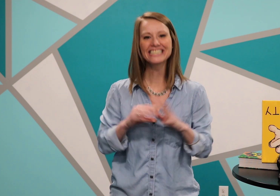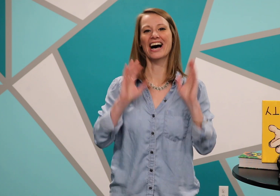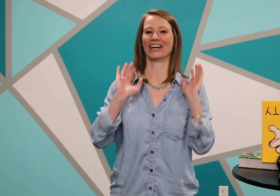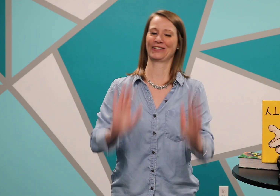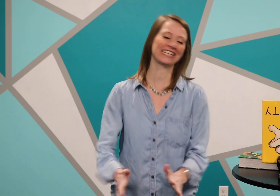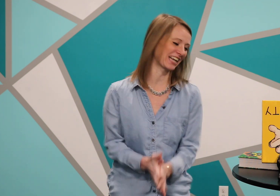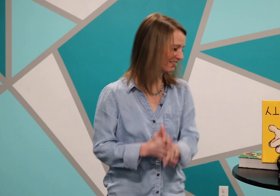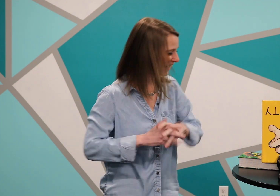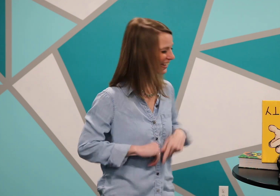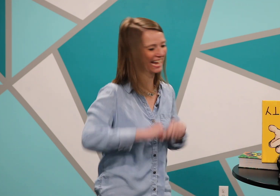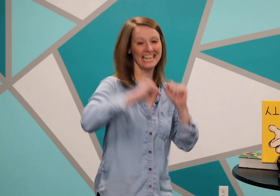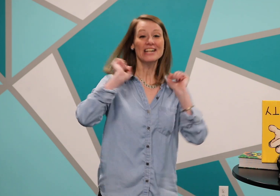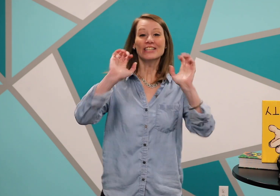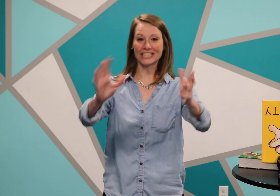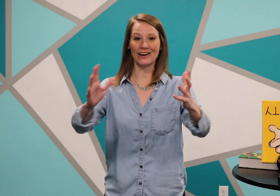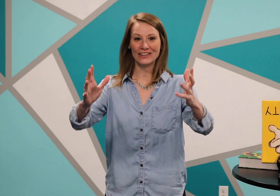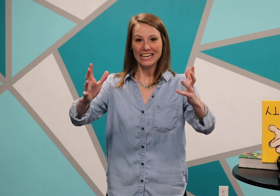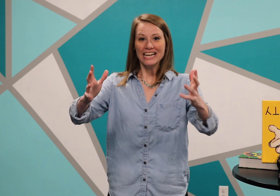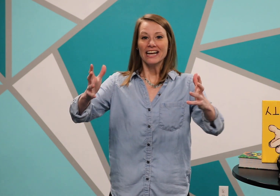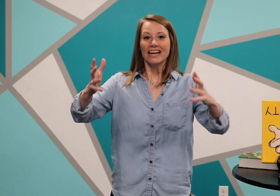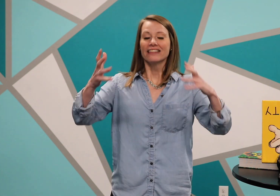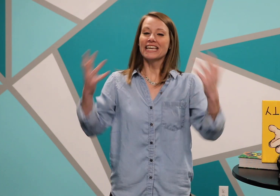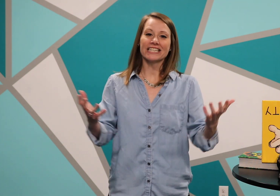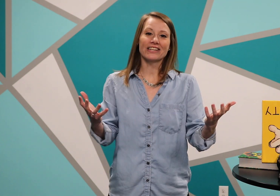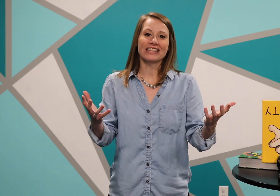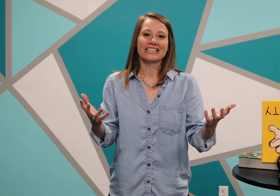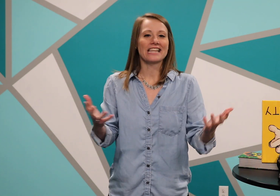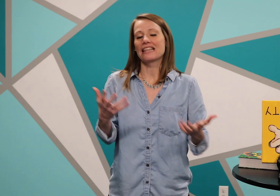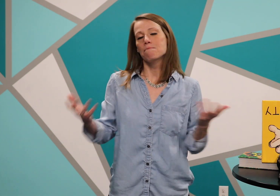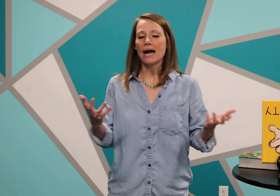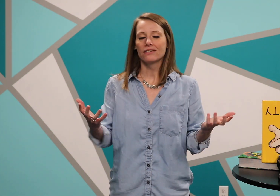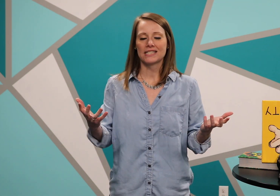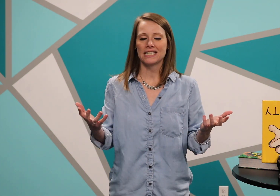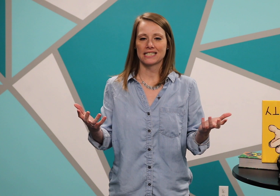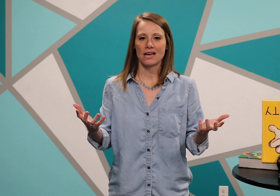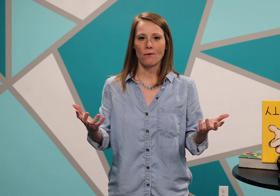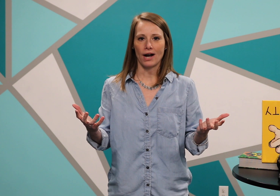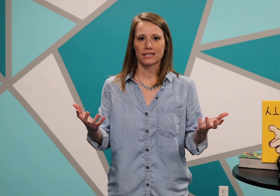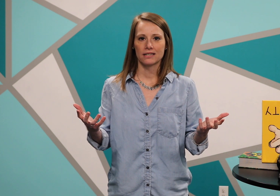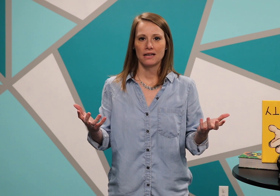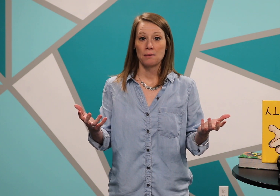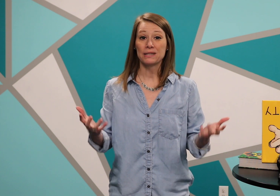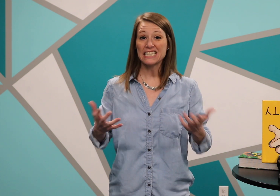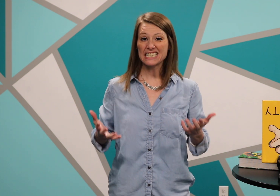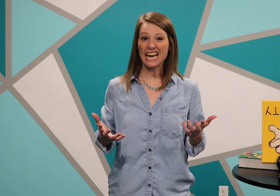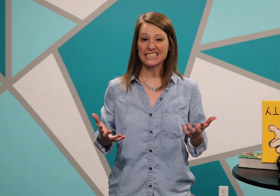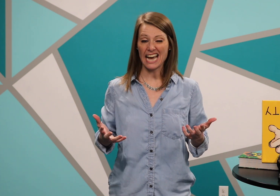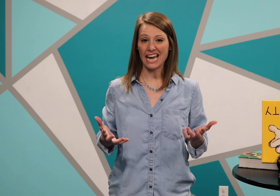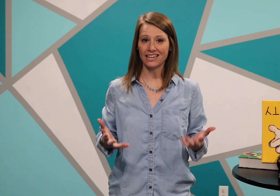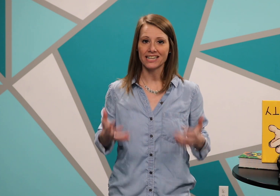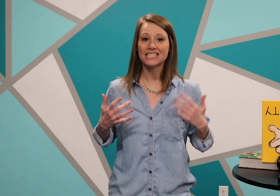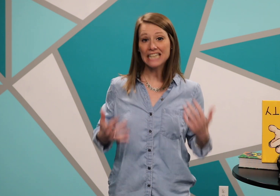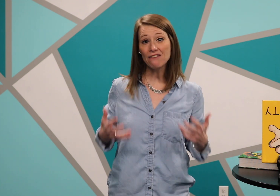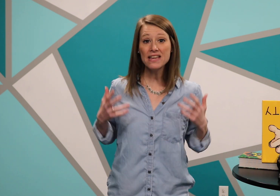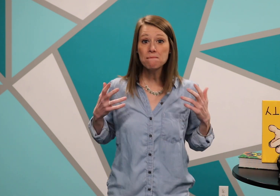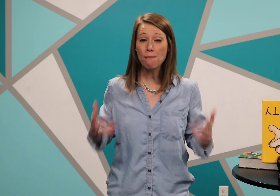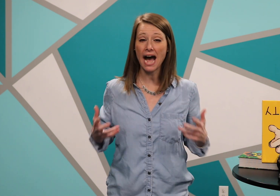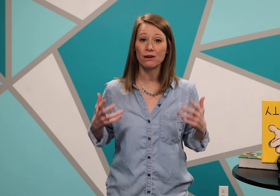Great job. Okay, so these are things that they might have seen as they walked, but these guys had a seven-mile